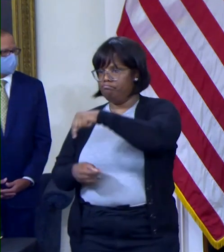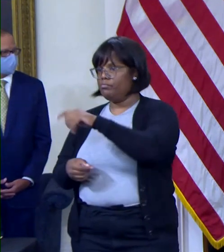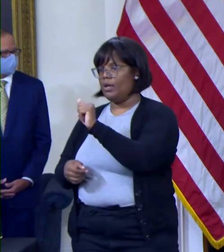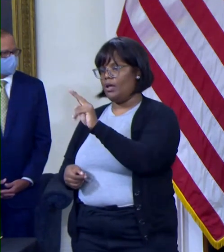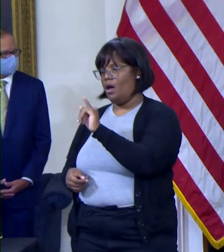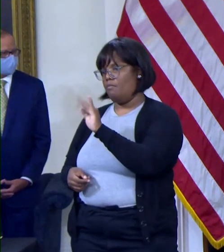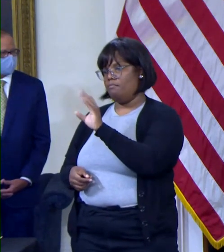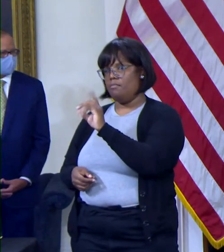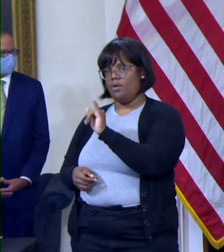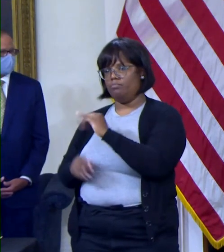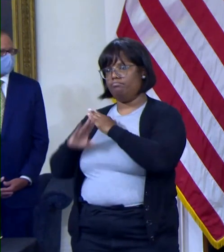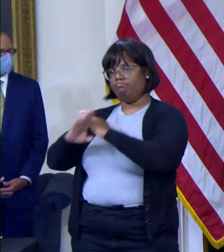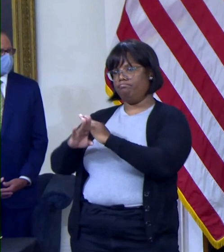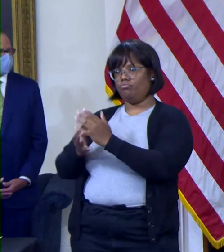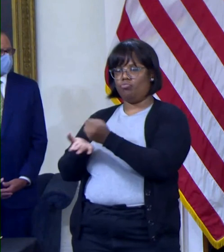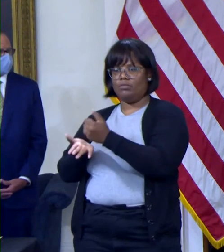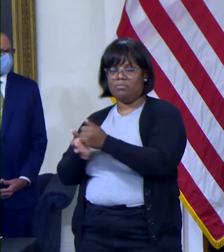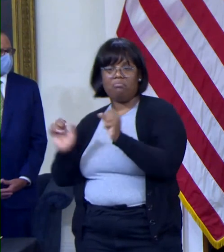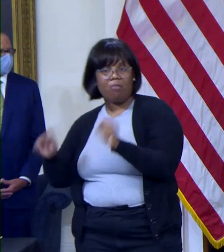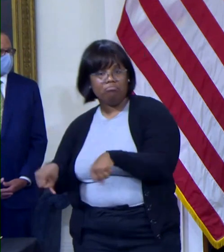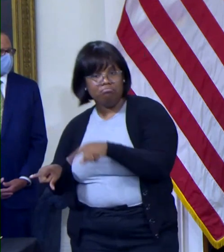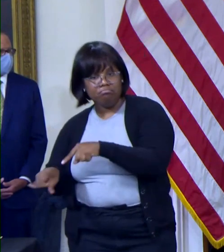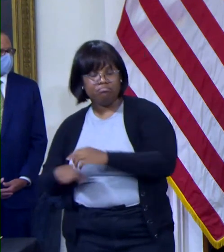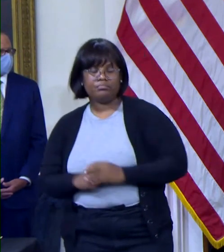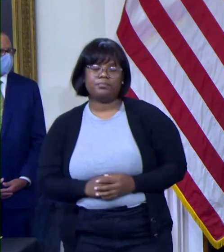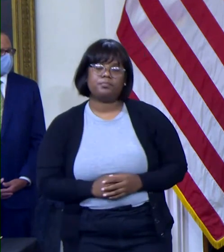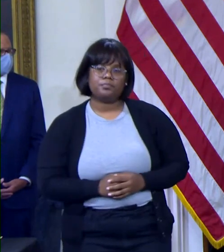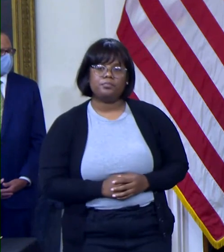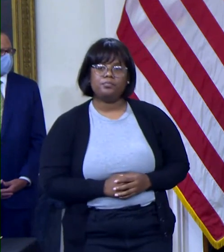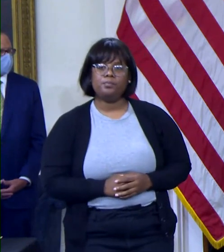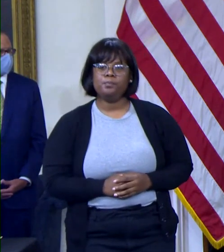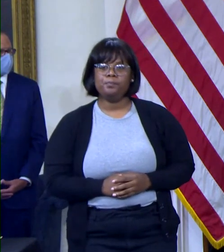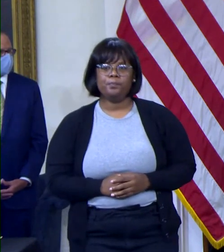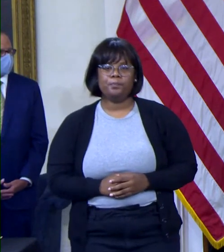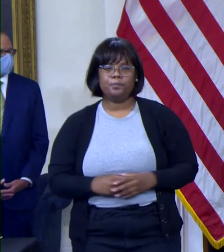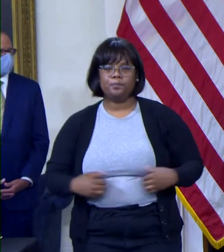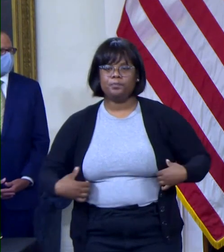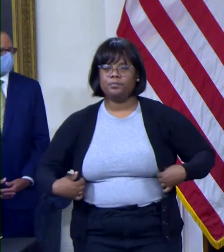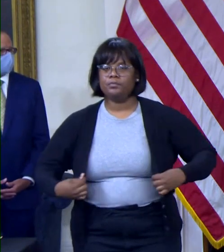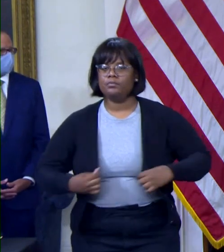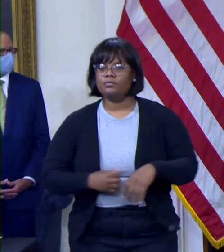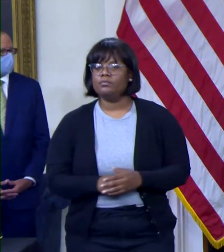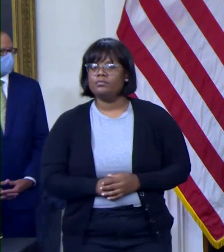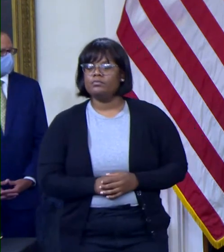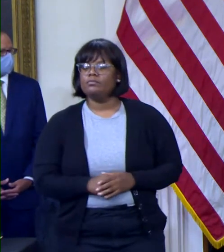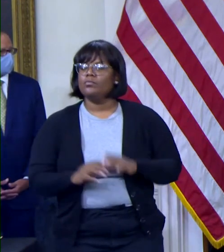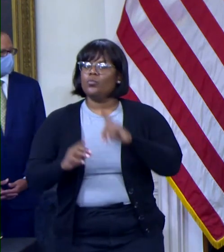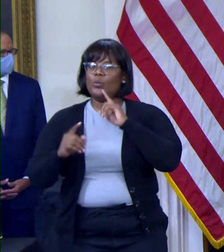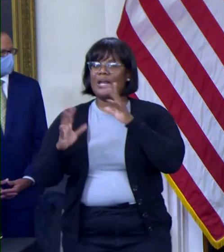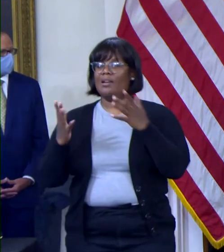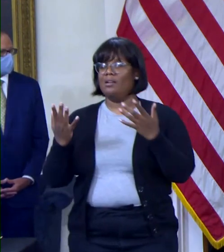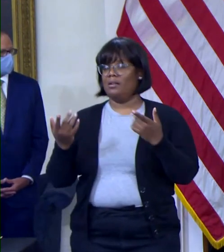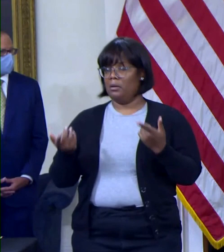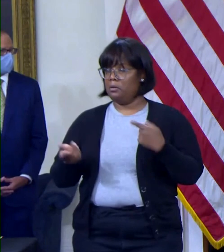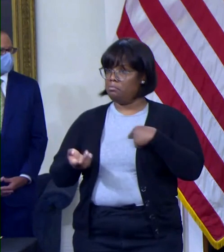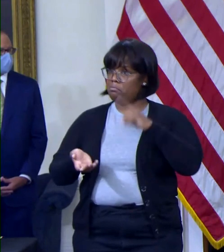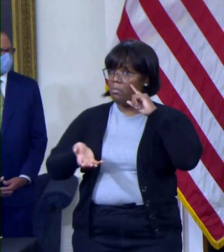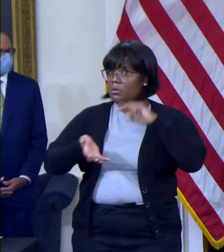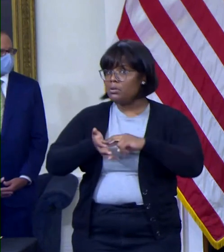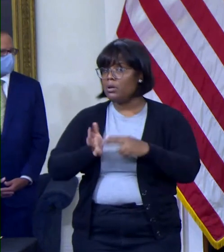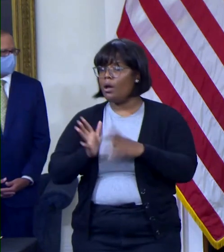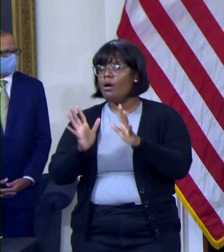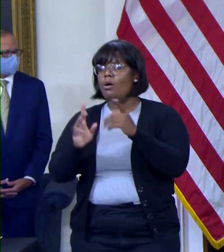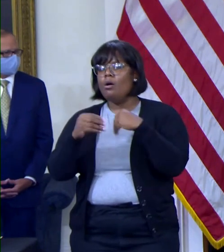including anyone who is at high risk for hospitalization or death. And again, this is mostly intended to prevent people from getting